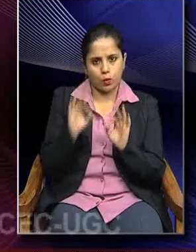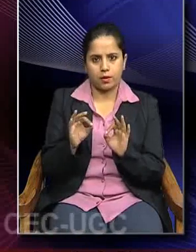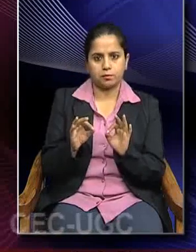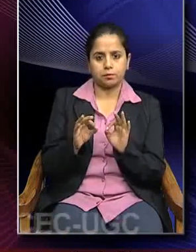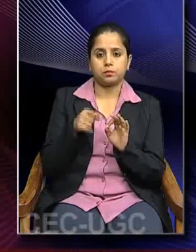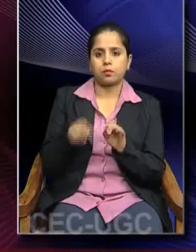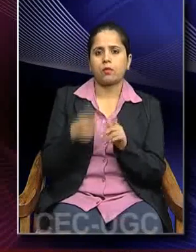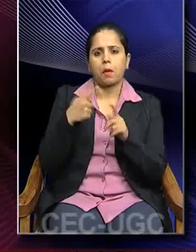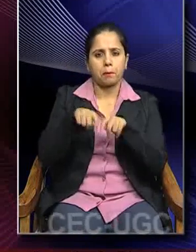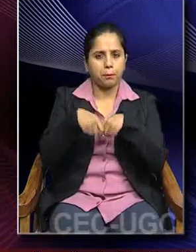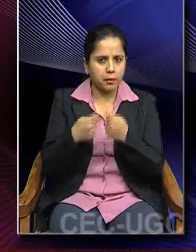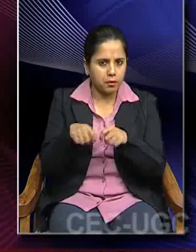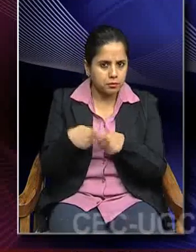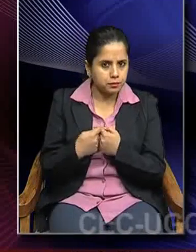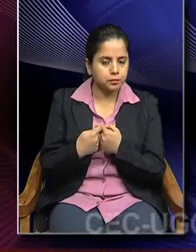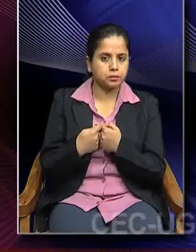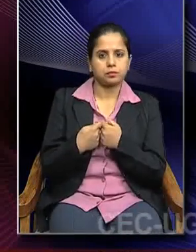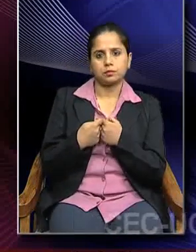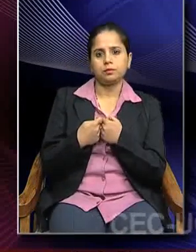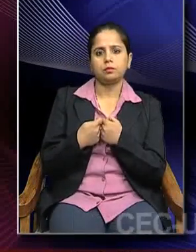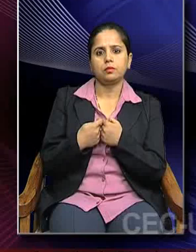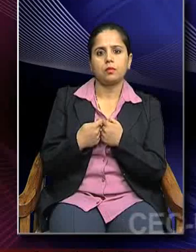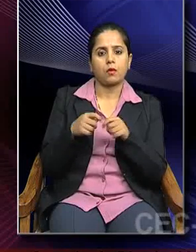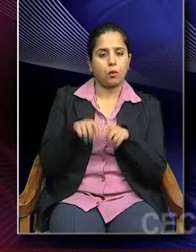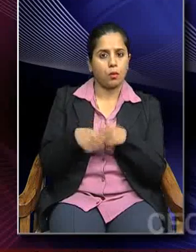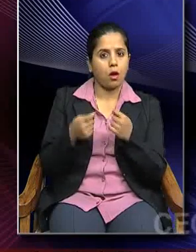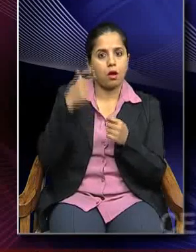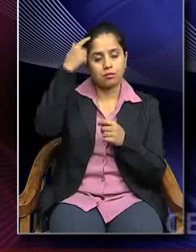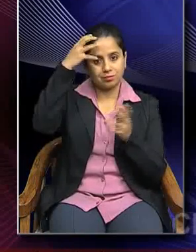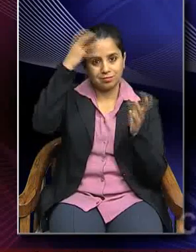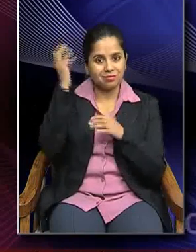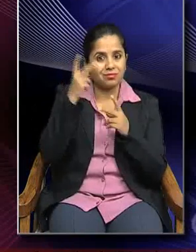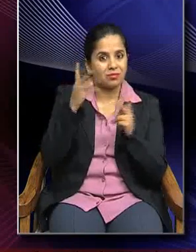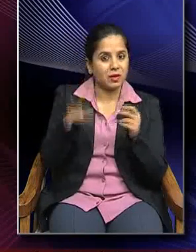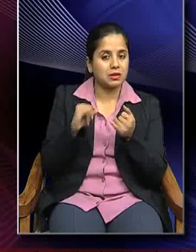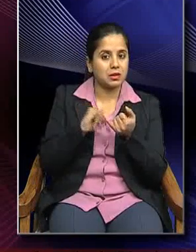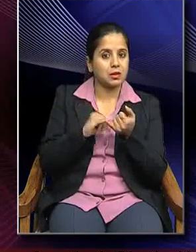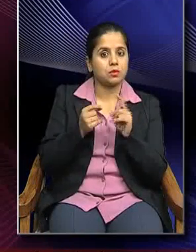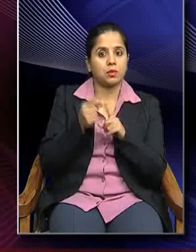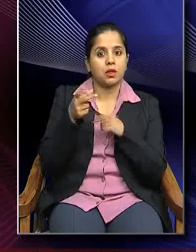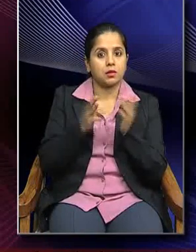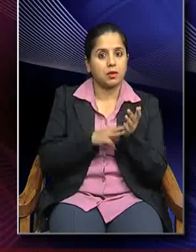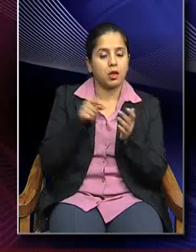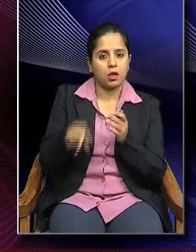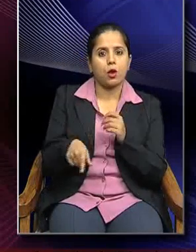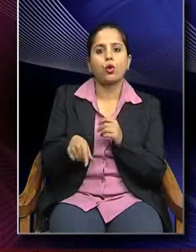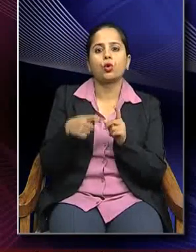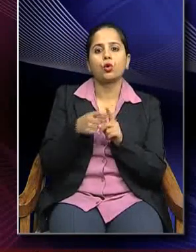broken head specimen of Kushan period